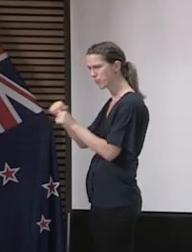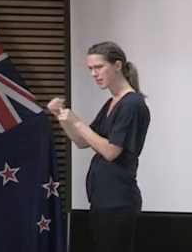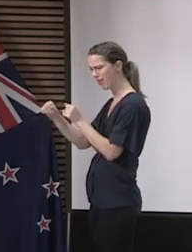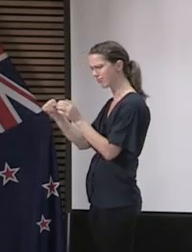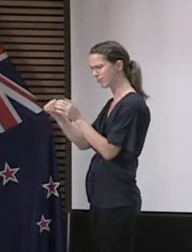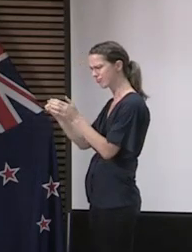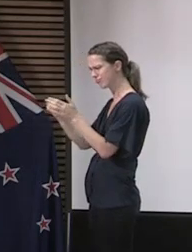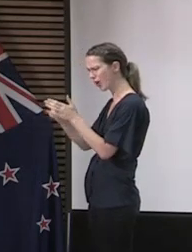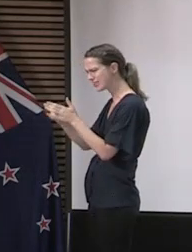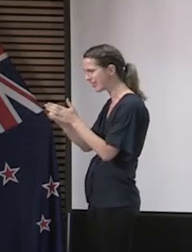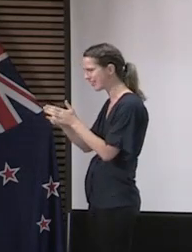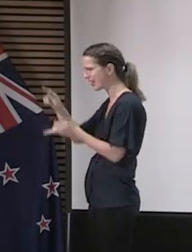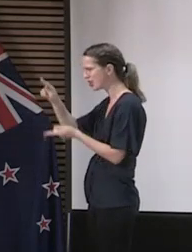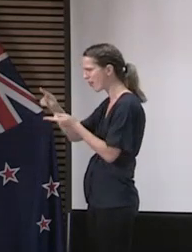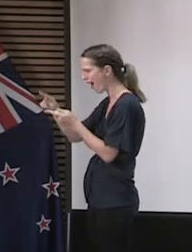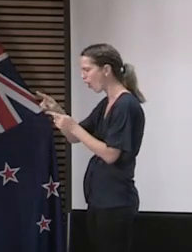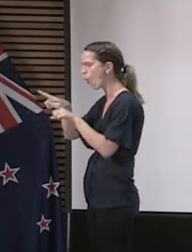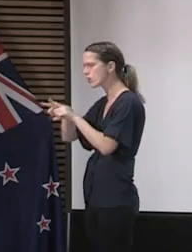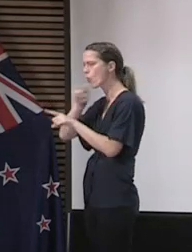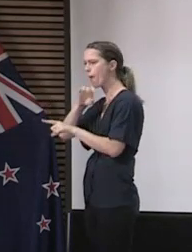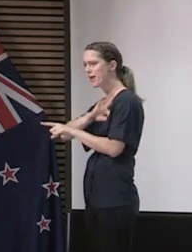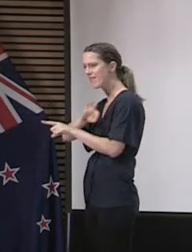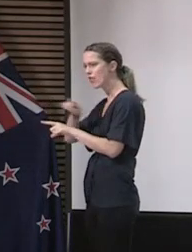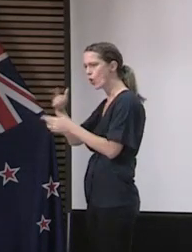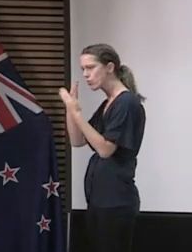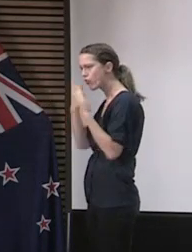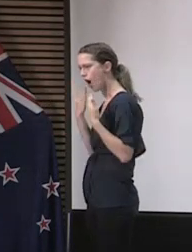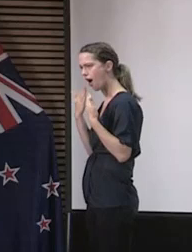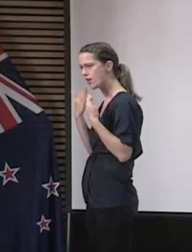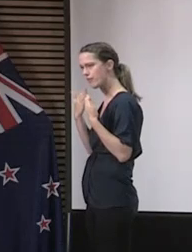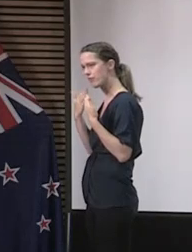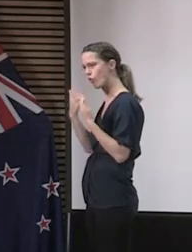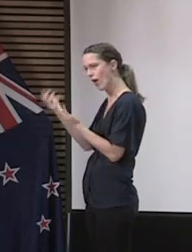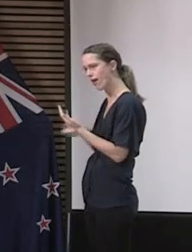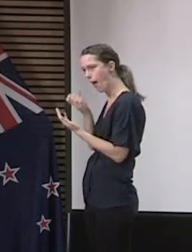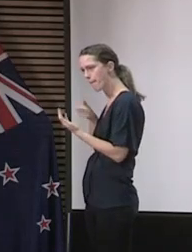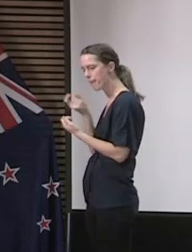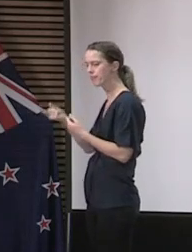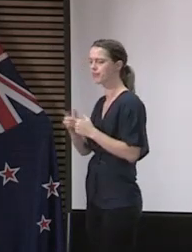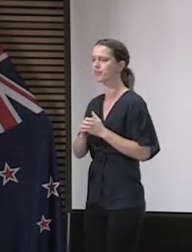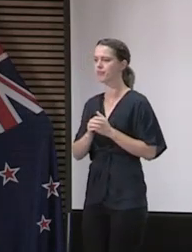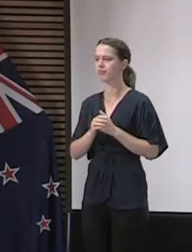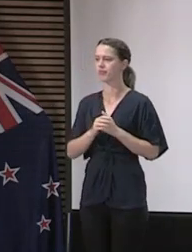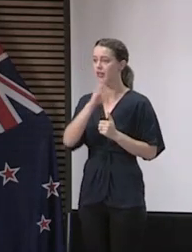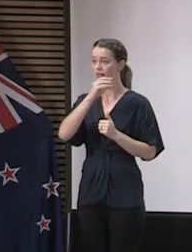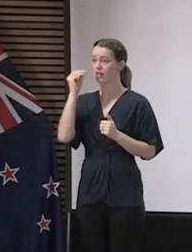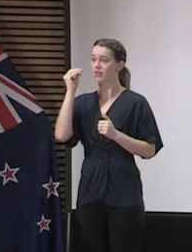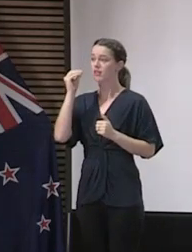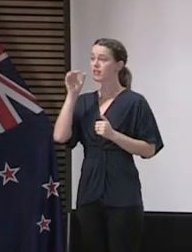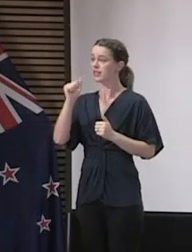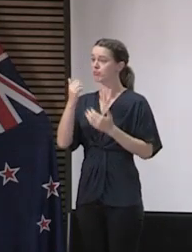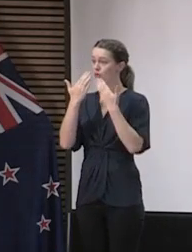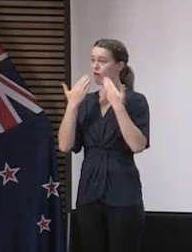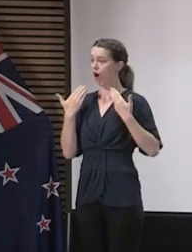way to do it and also would benefit those local marae? Of course, marae have been used in the past,